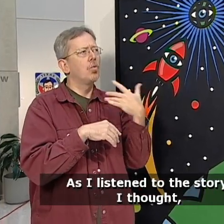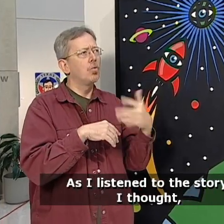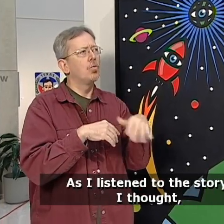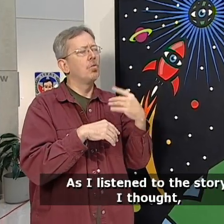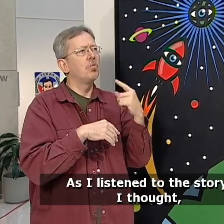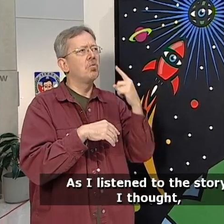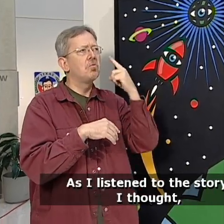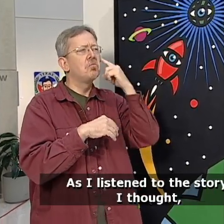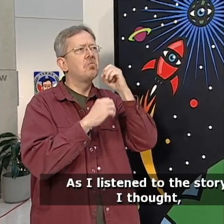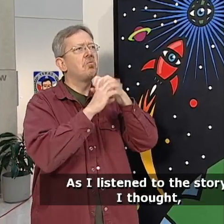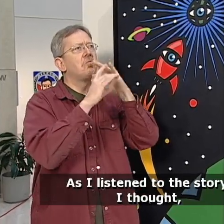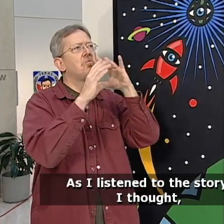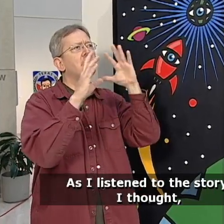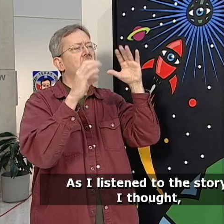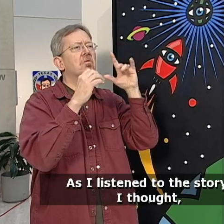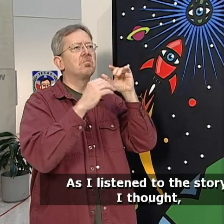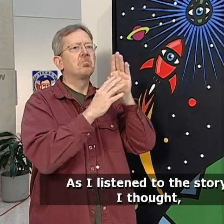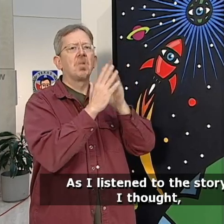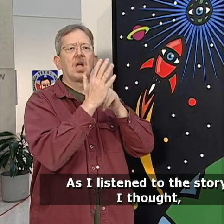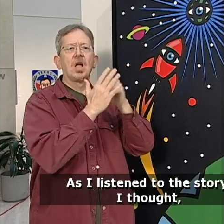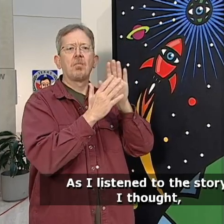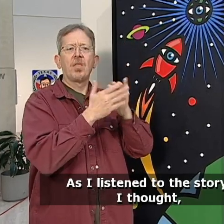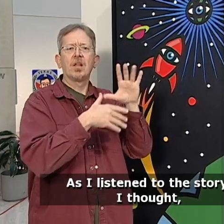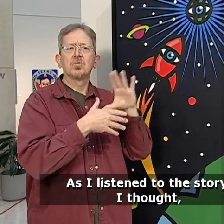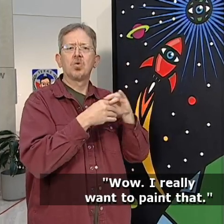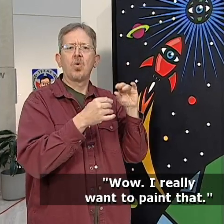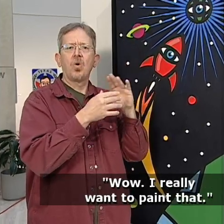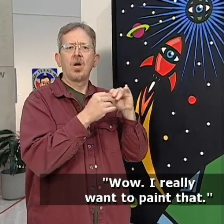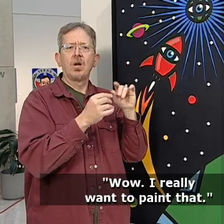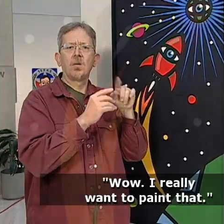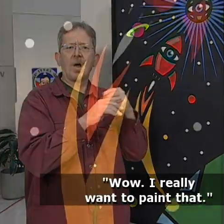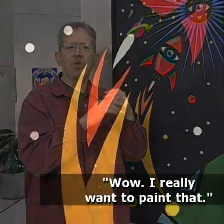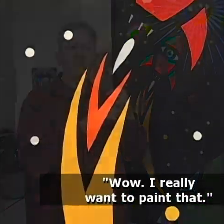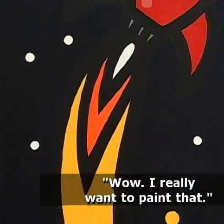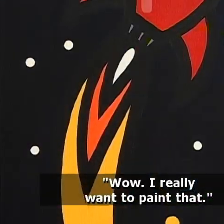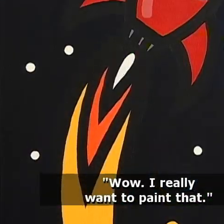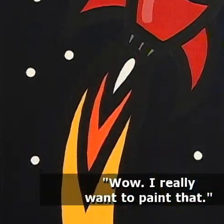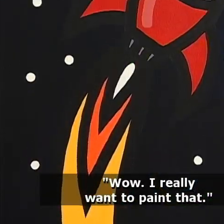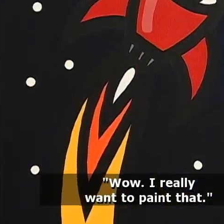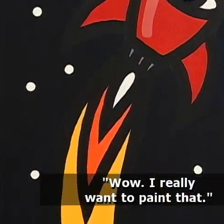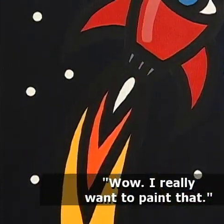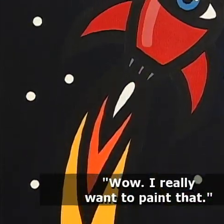As I listened to this story I thought wow I really want to paint that.